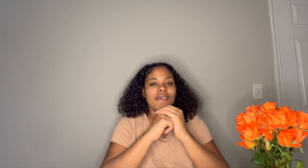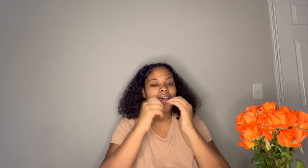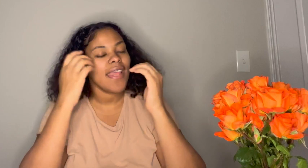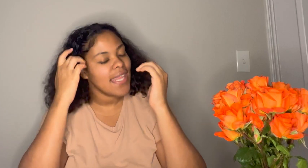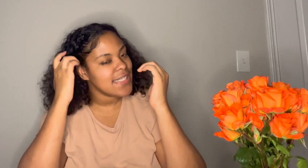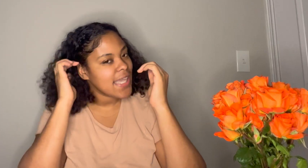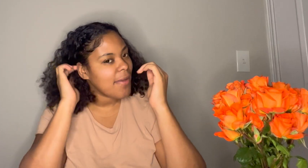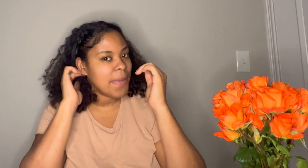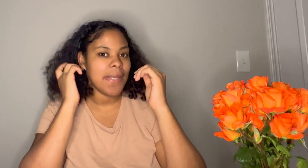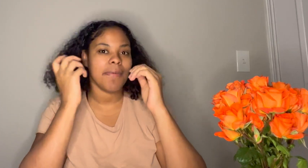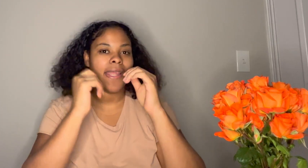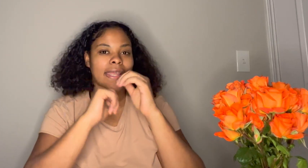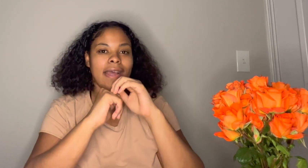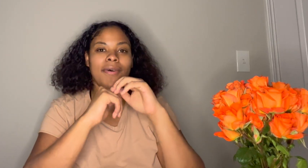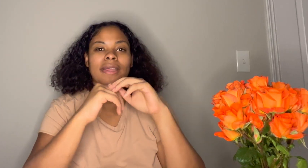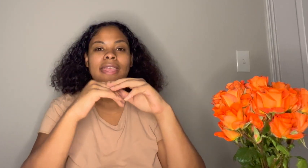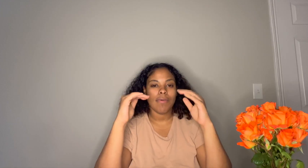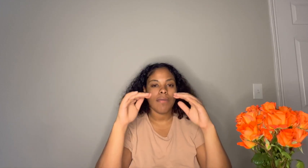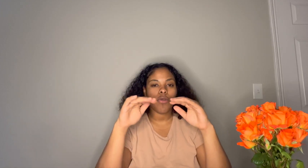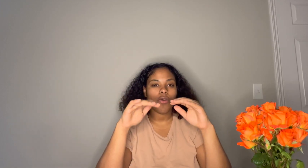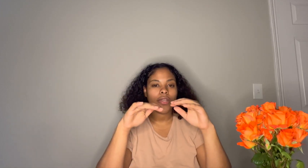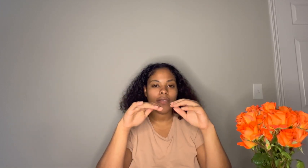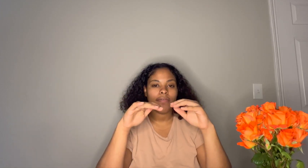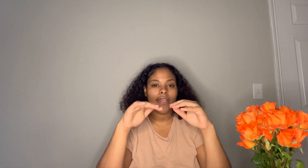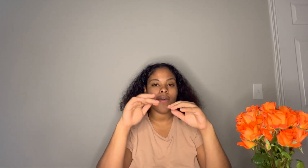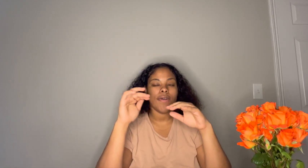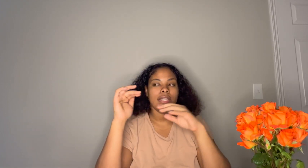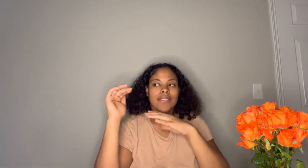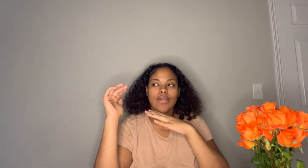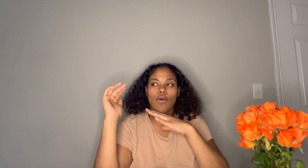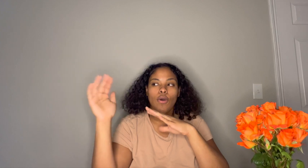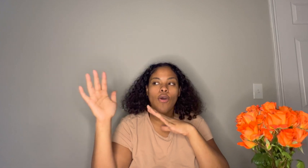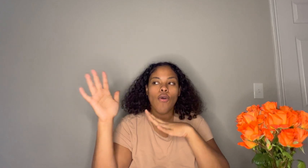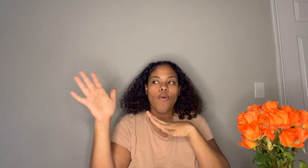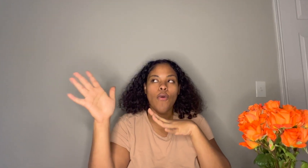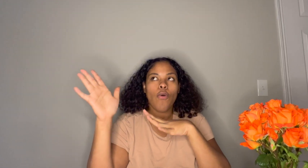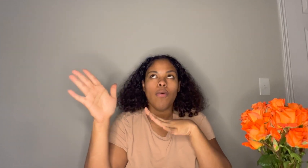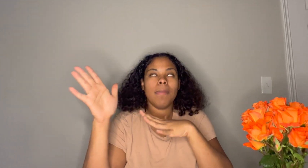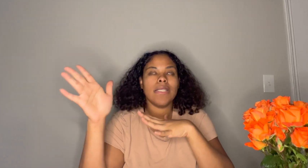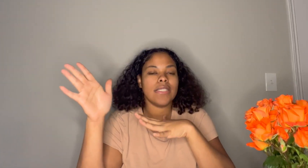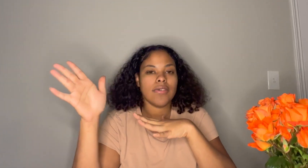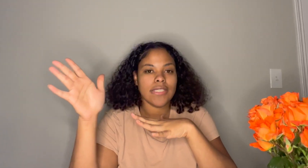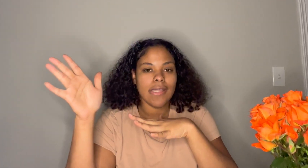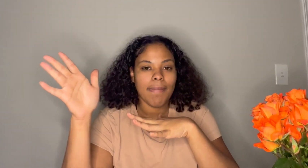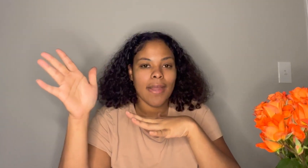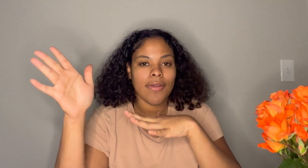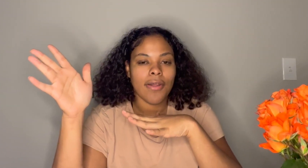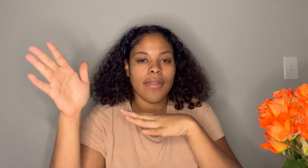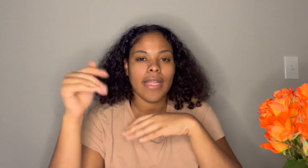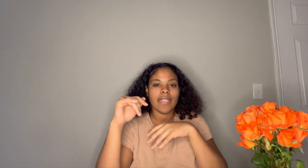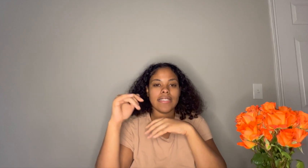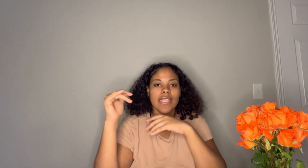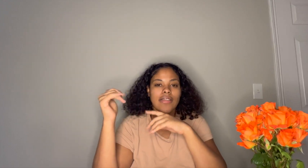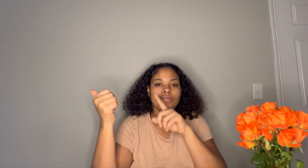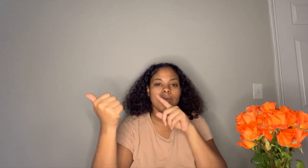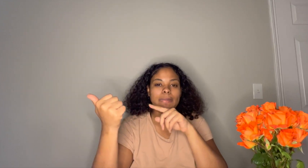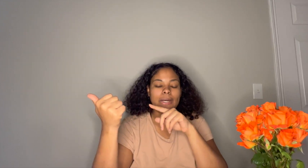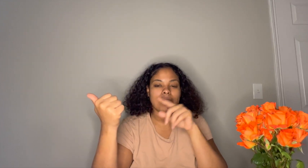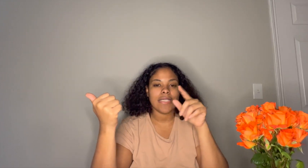and it's happening right now when I'm recording a video and there's a whole bunch of noise in the background like let's say there's people outside